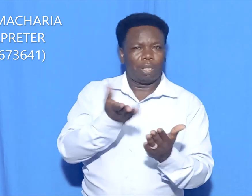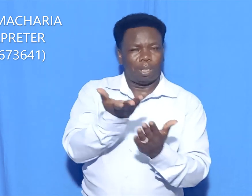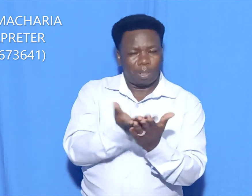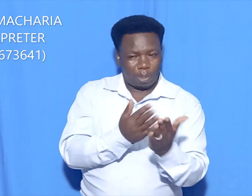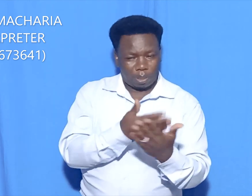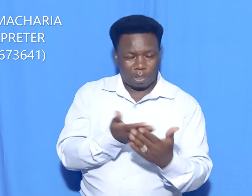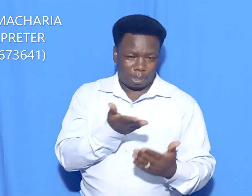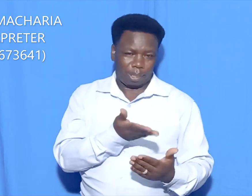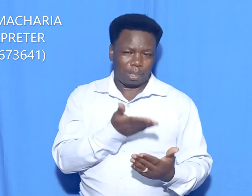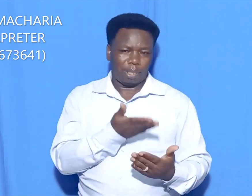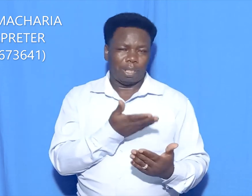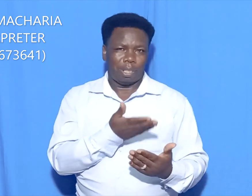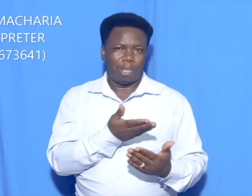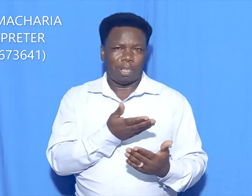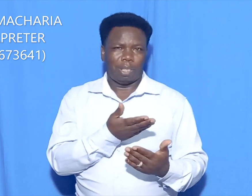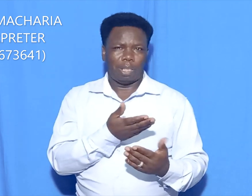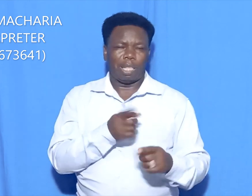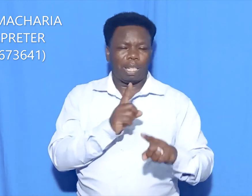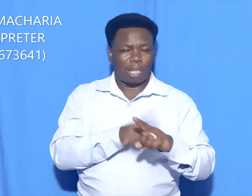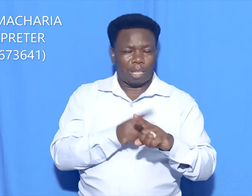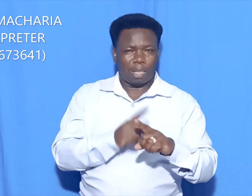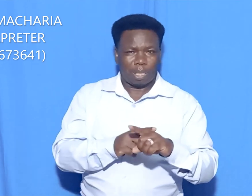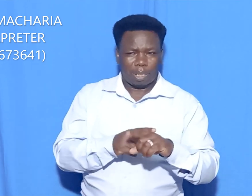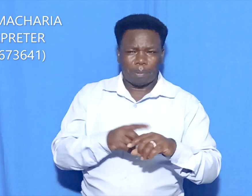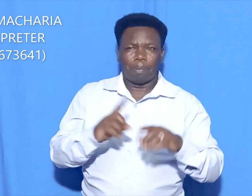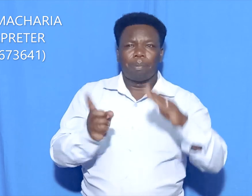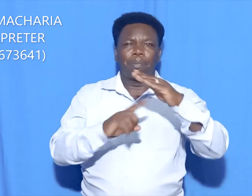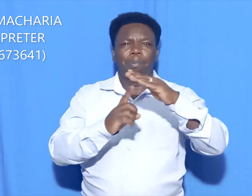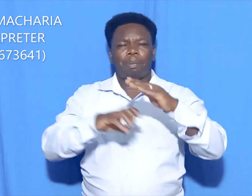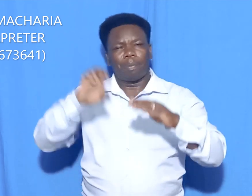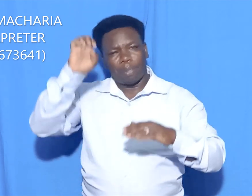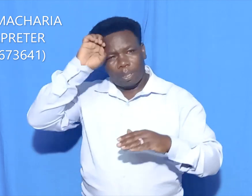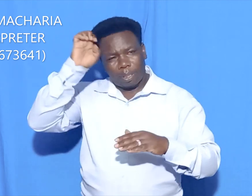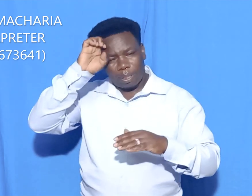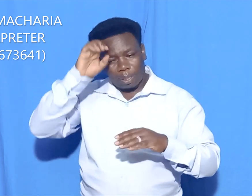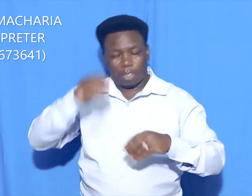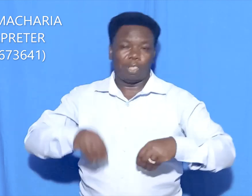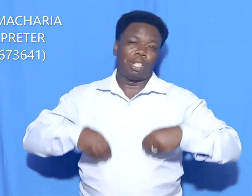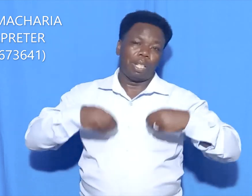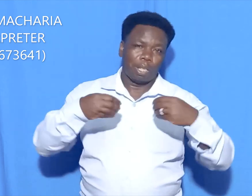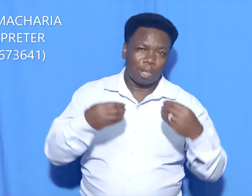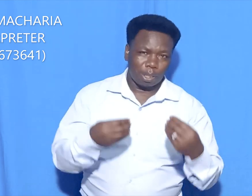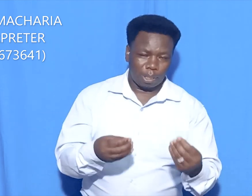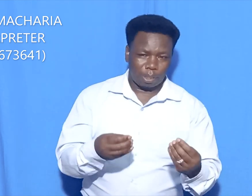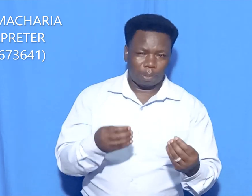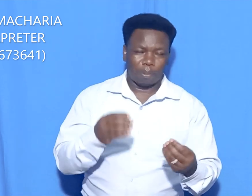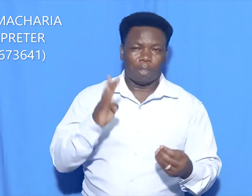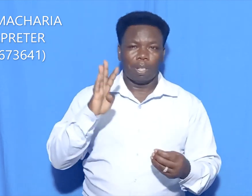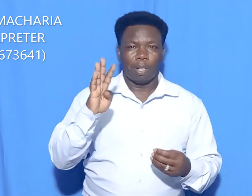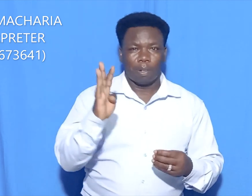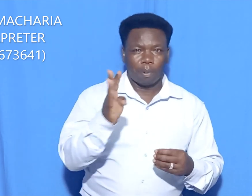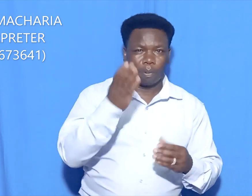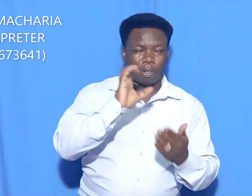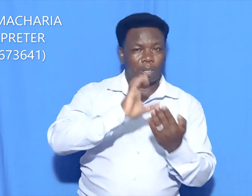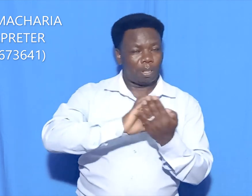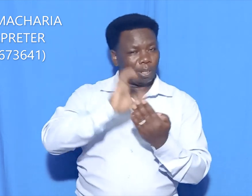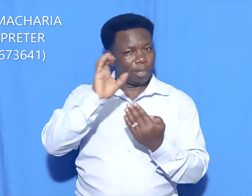distributed by the Ministry of Education. The following category of our services is